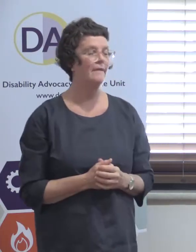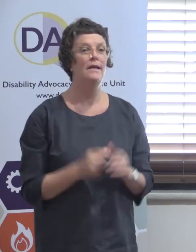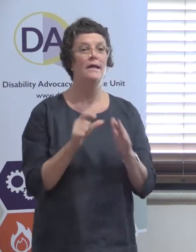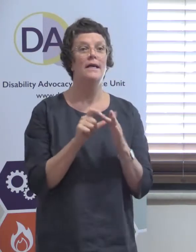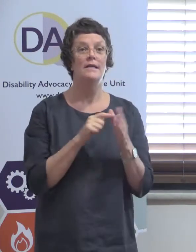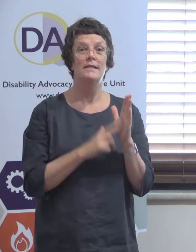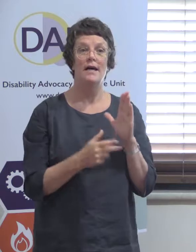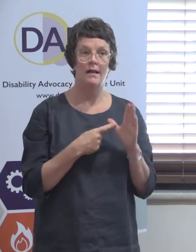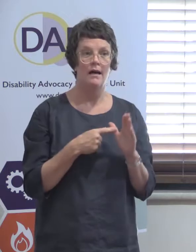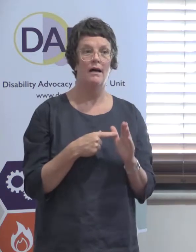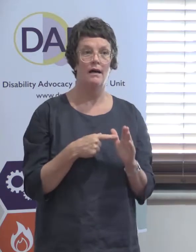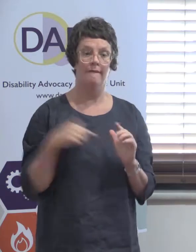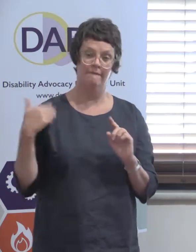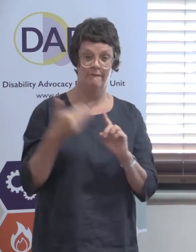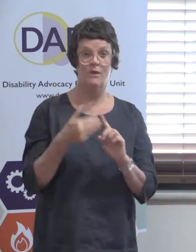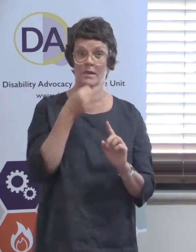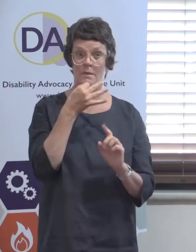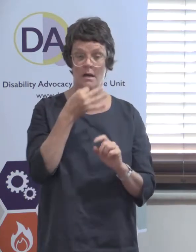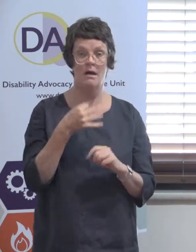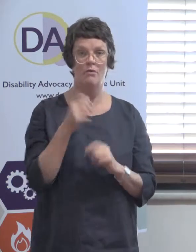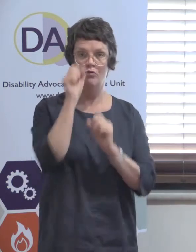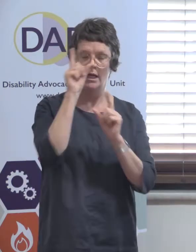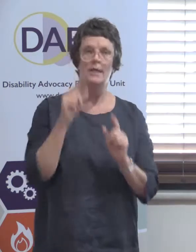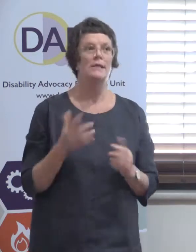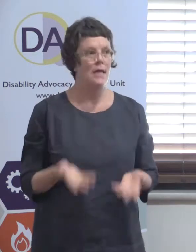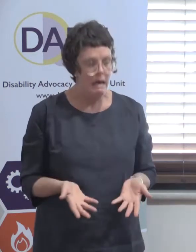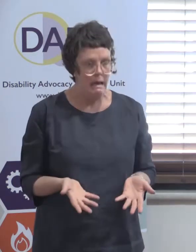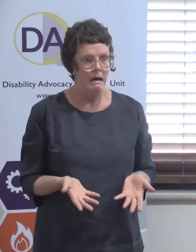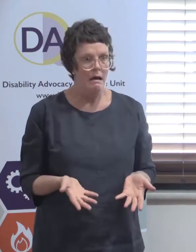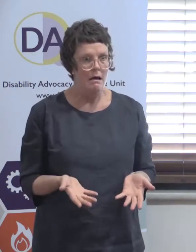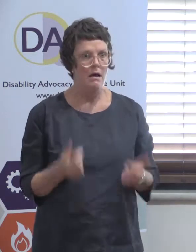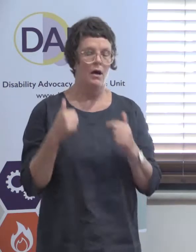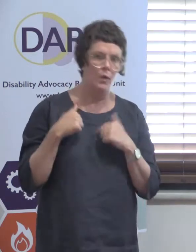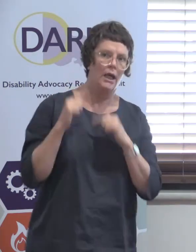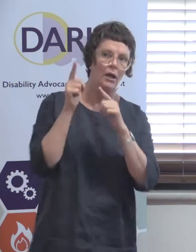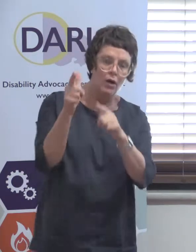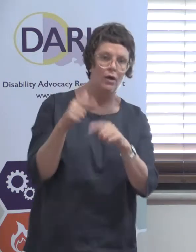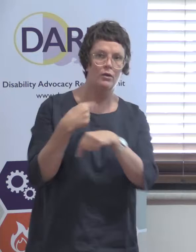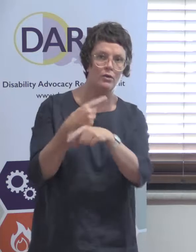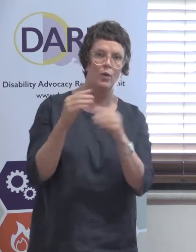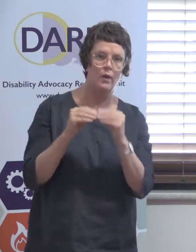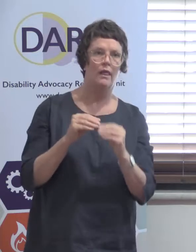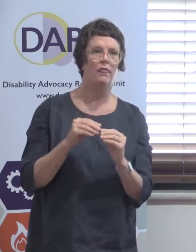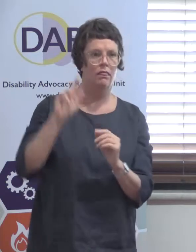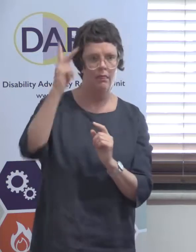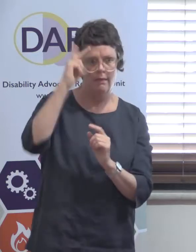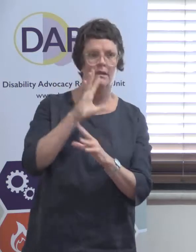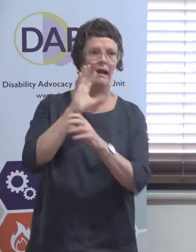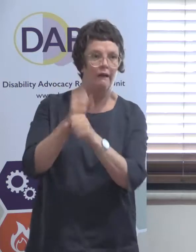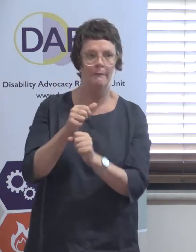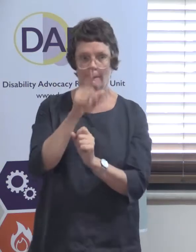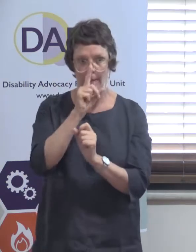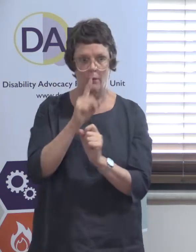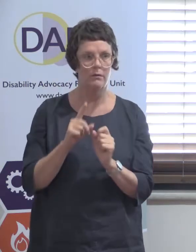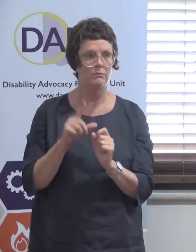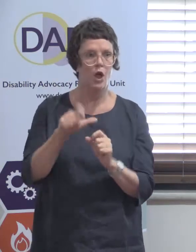for some time that every time we went to talk to federal politicians or anybody, really,